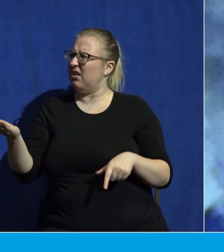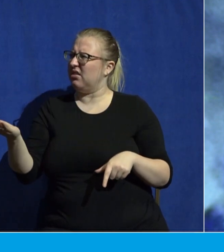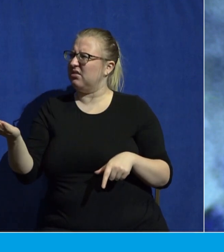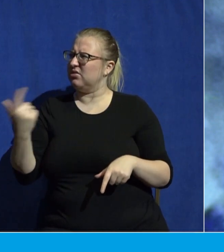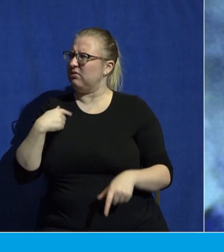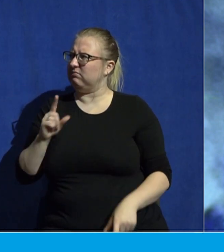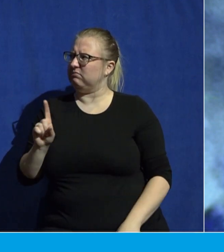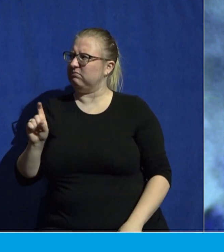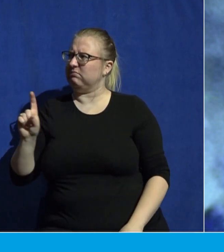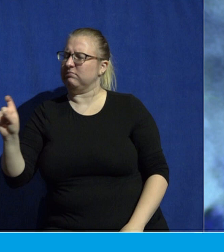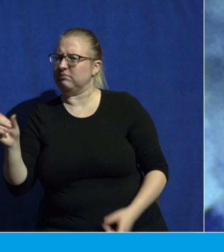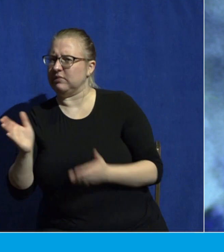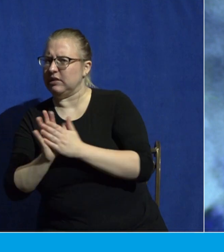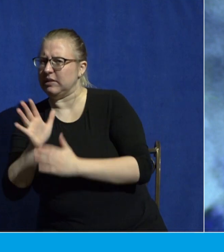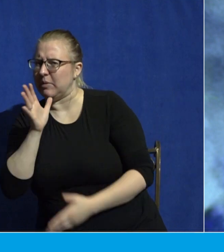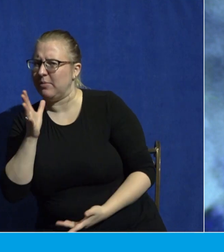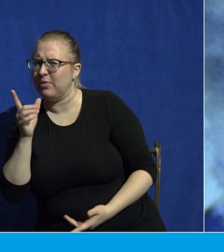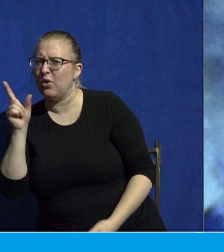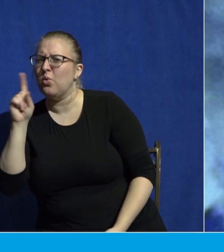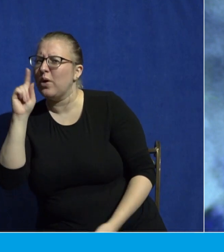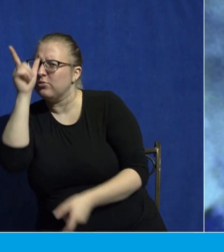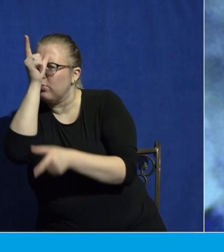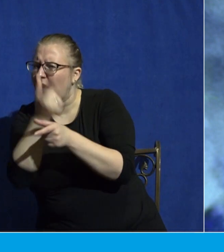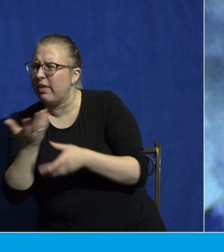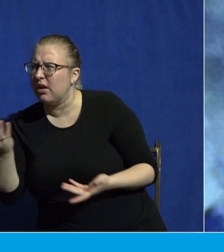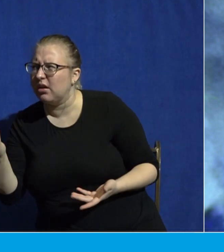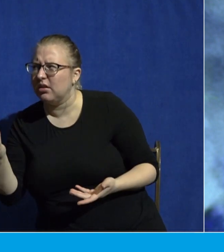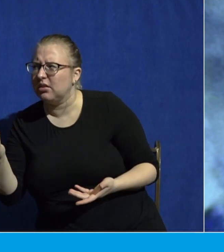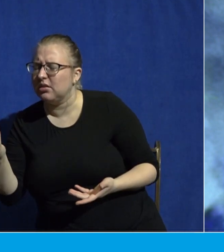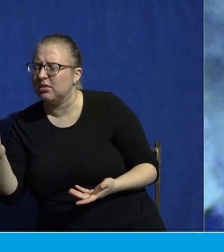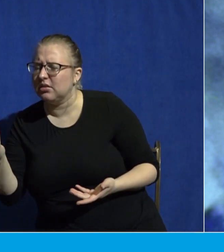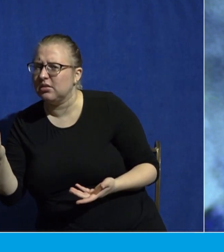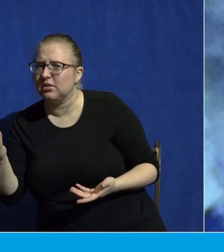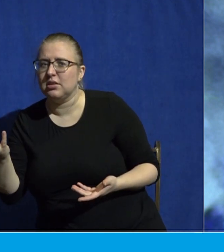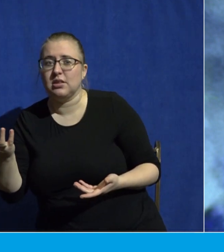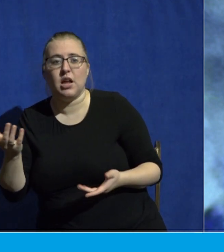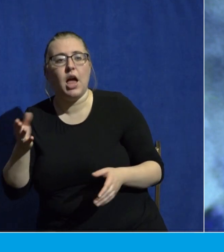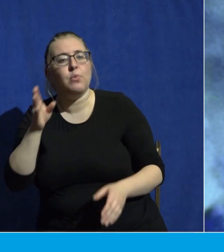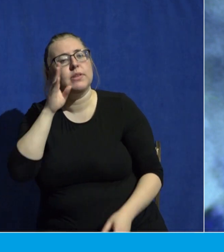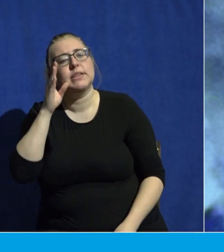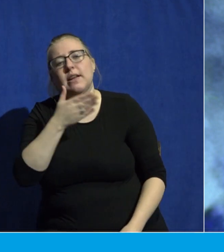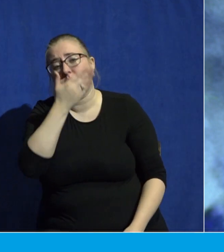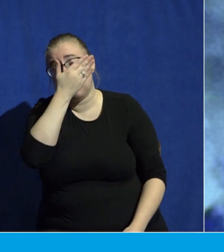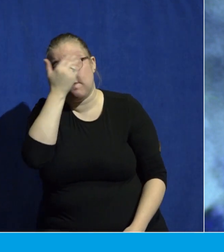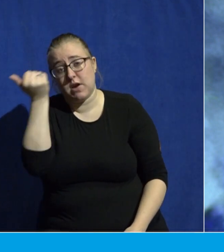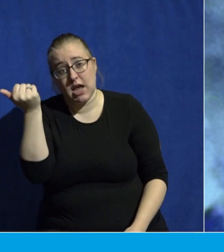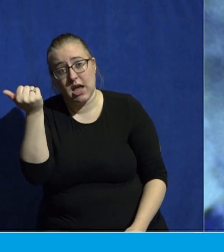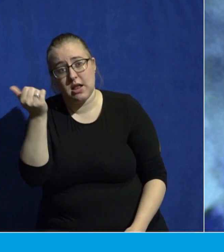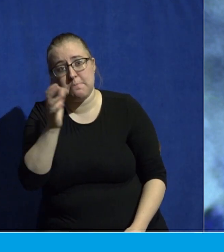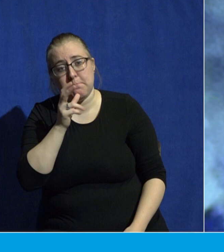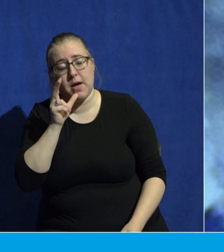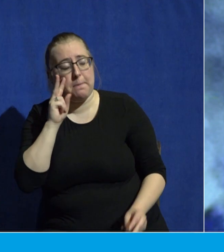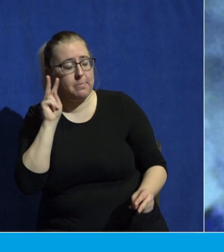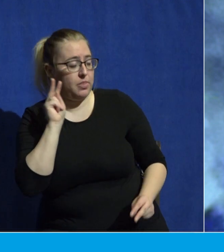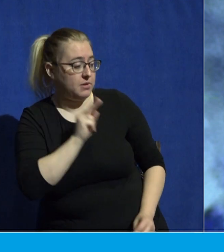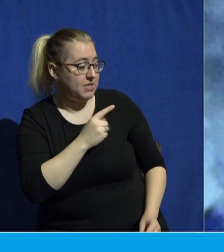I said, well, mom, where's my brother? And I'll never forget when she said, she looked at me and she said, he got saved.